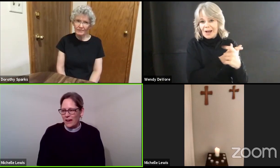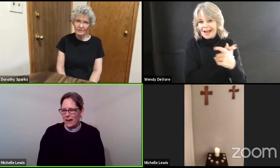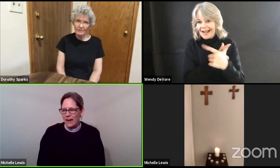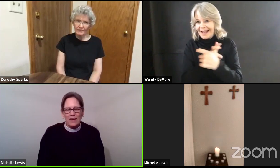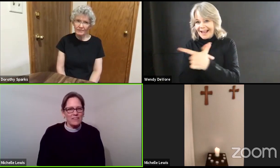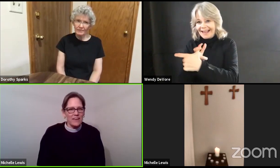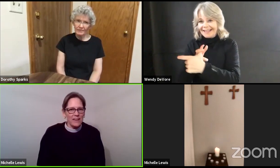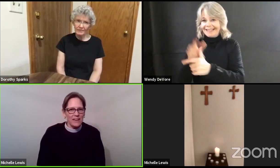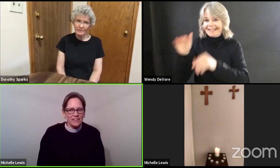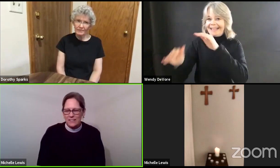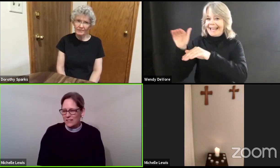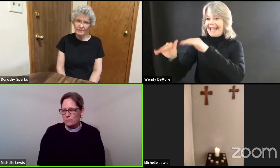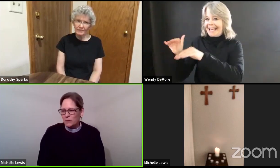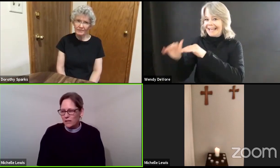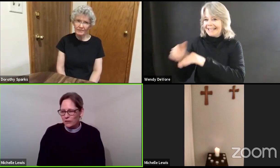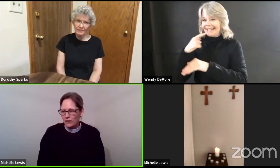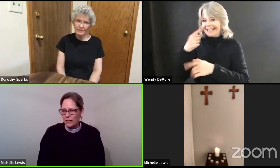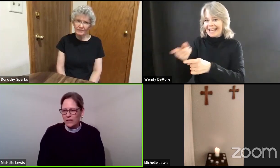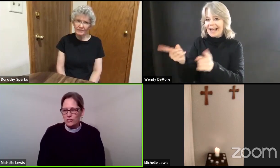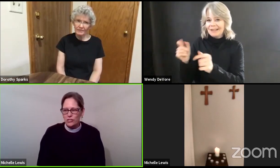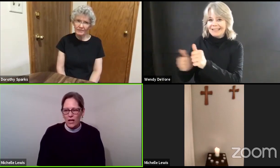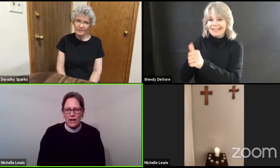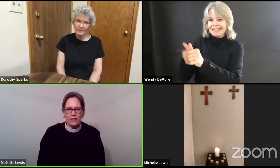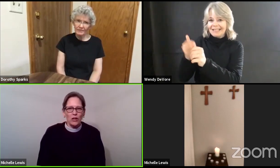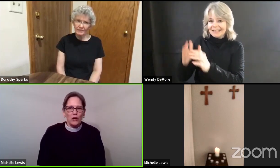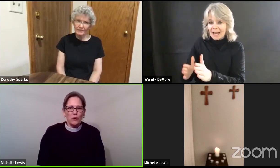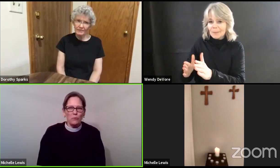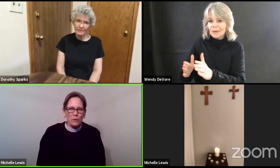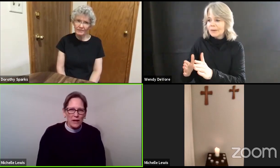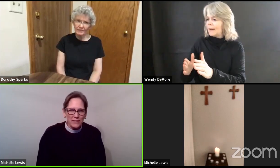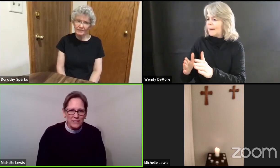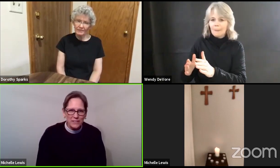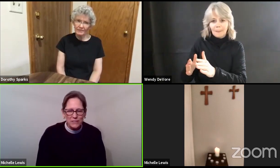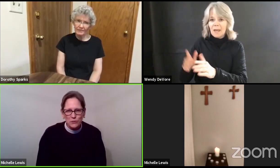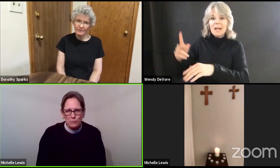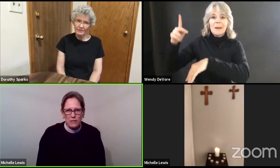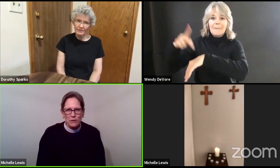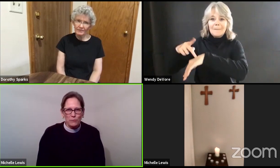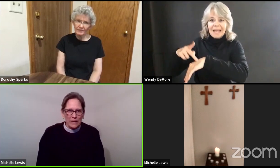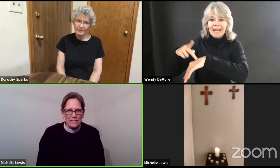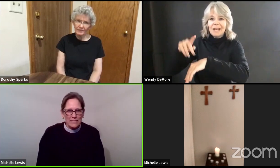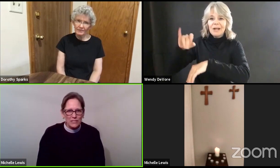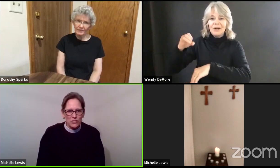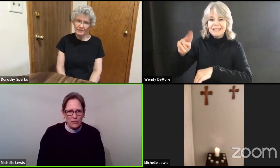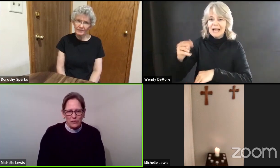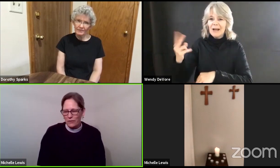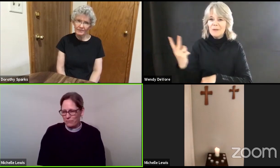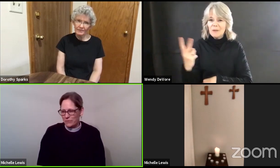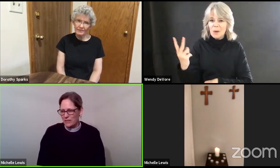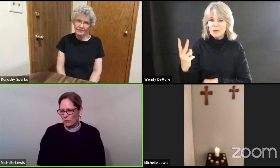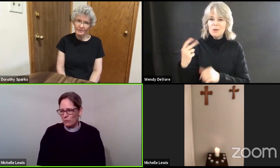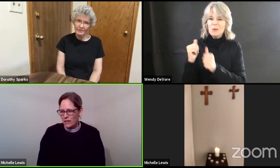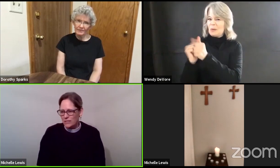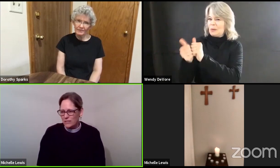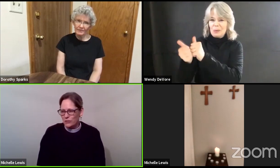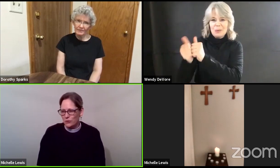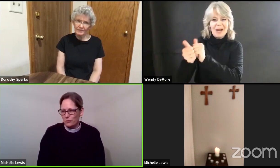And then Peter and John run to the tomb. They race each other. They run to the tomb